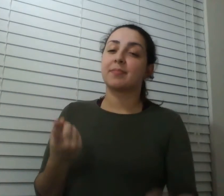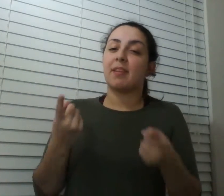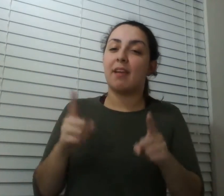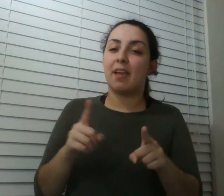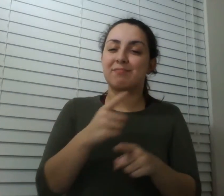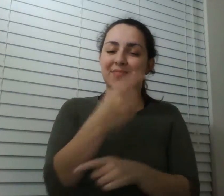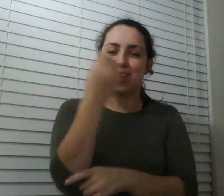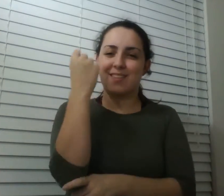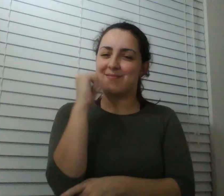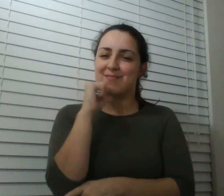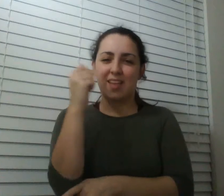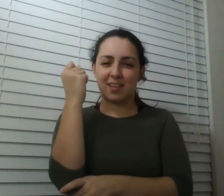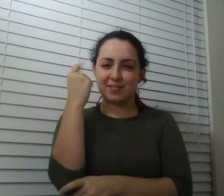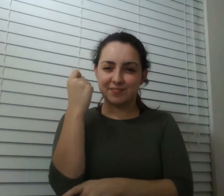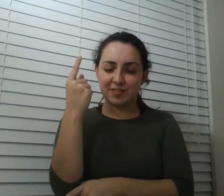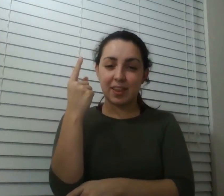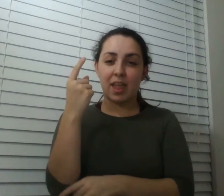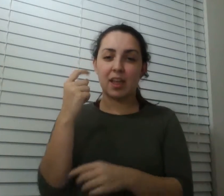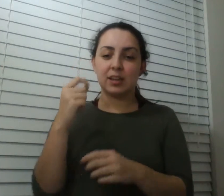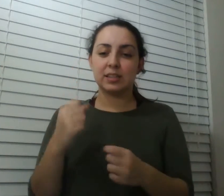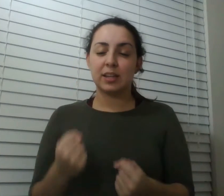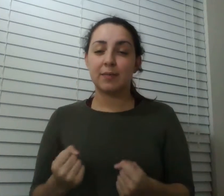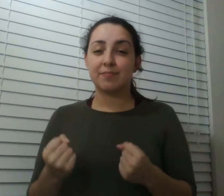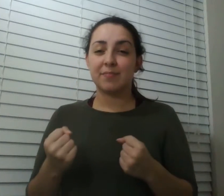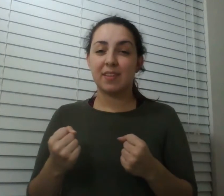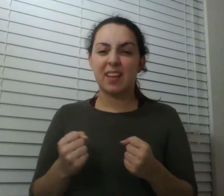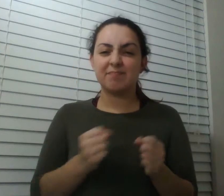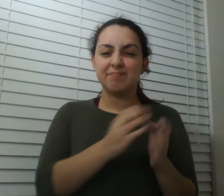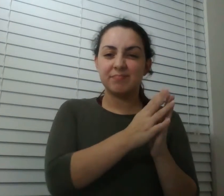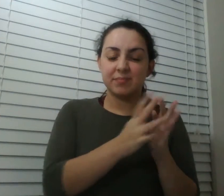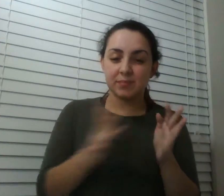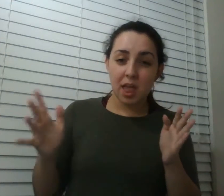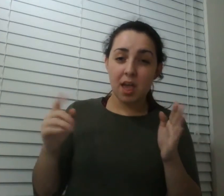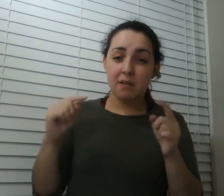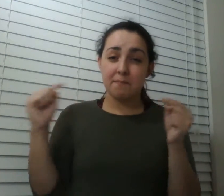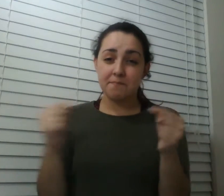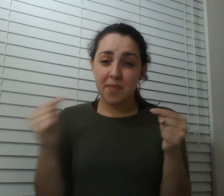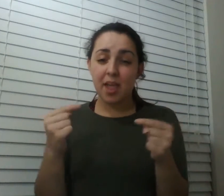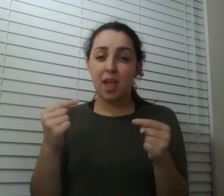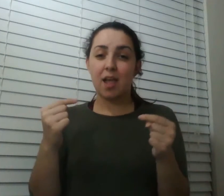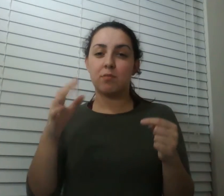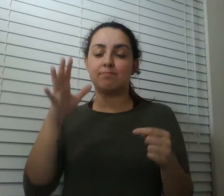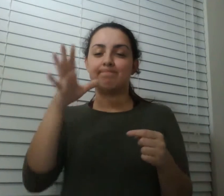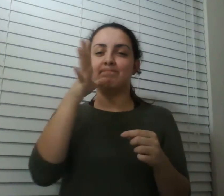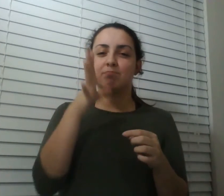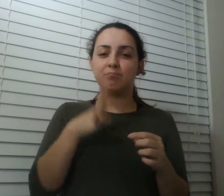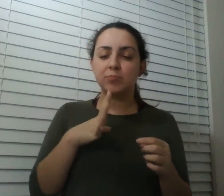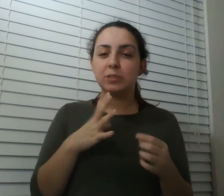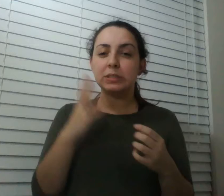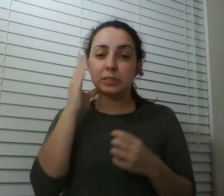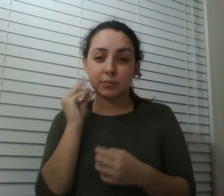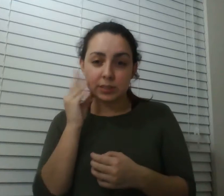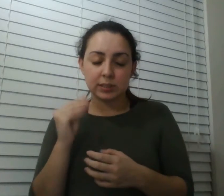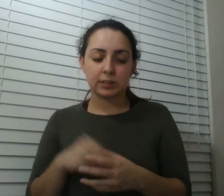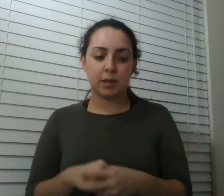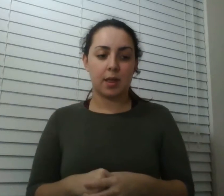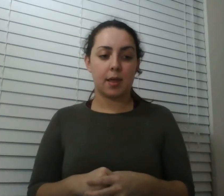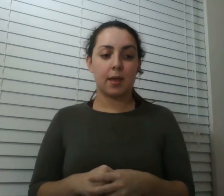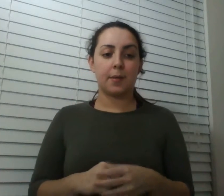how much drugs to go yeah they had no idea and it was a source of a lot of debate yes one man grantley dick reed a